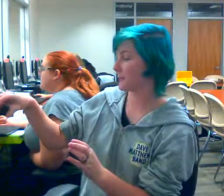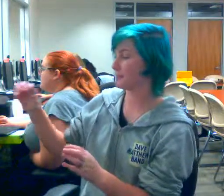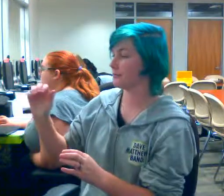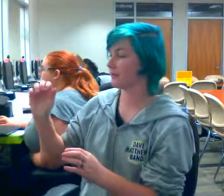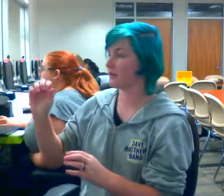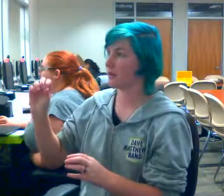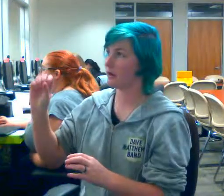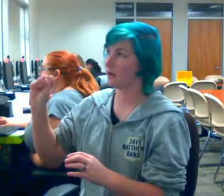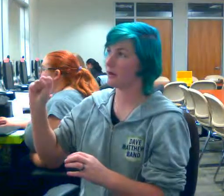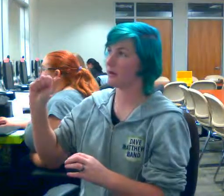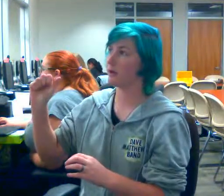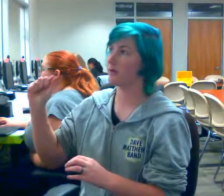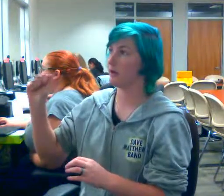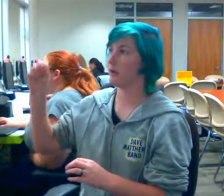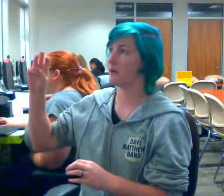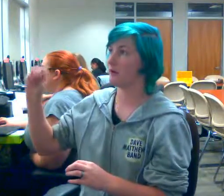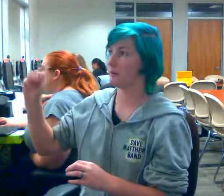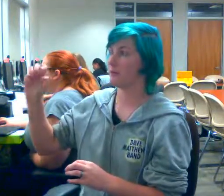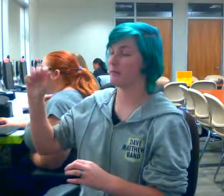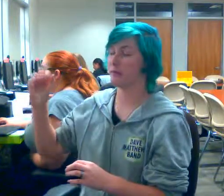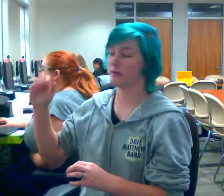I don't